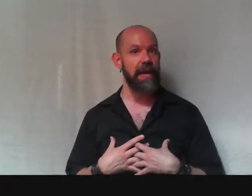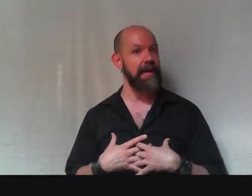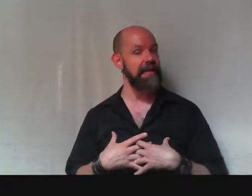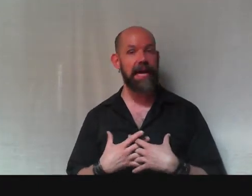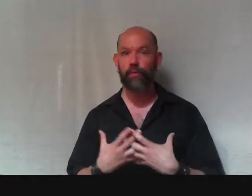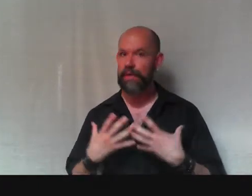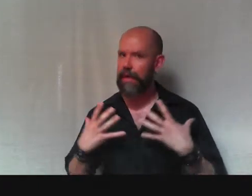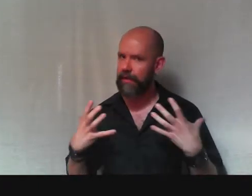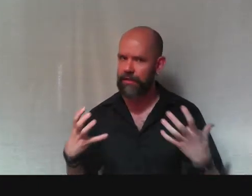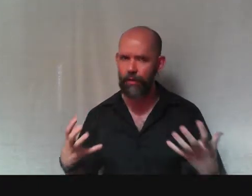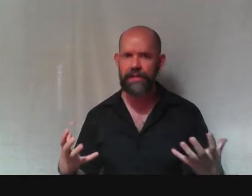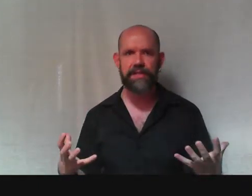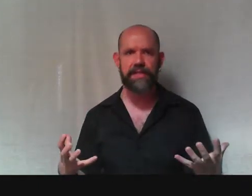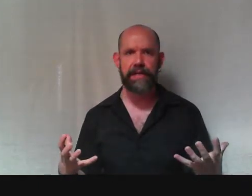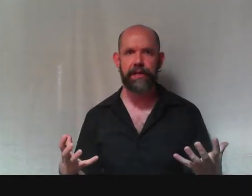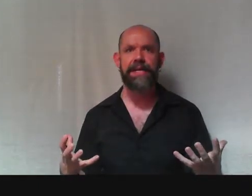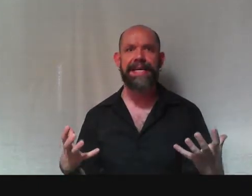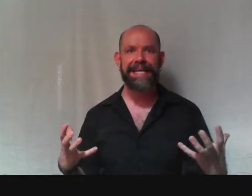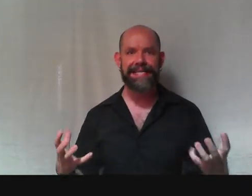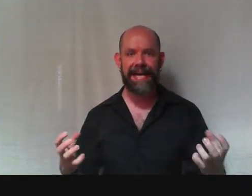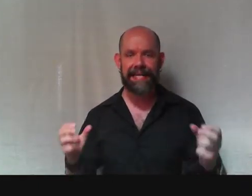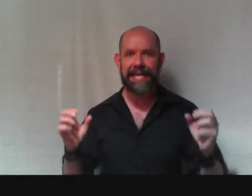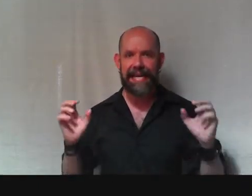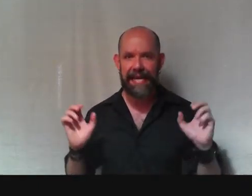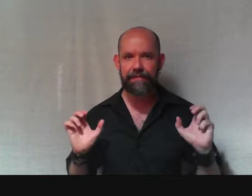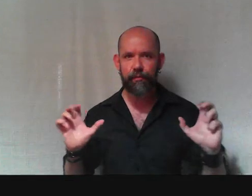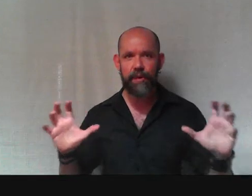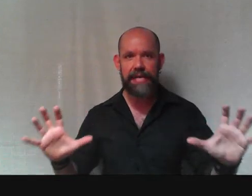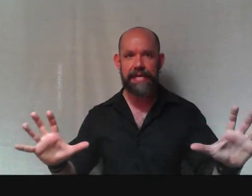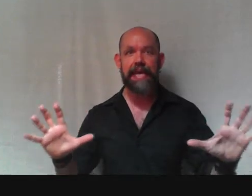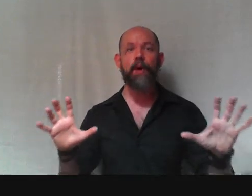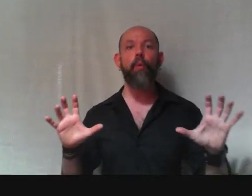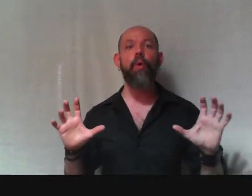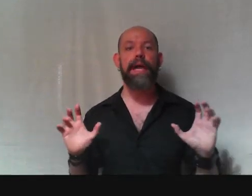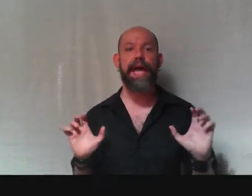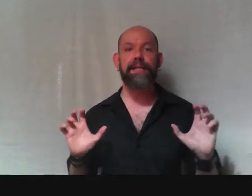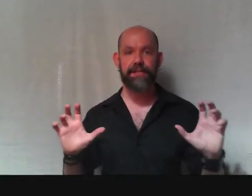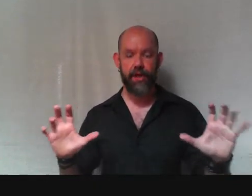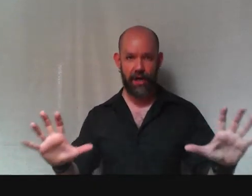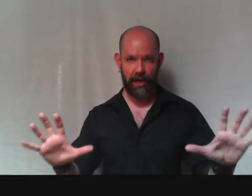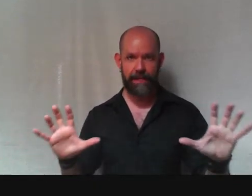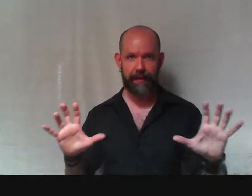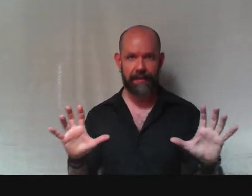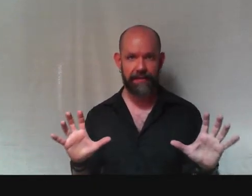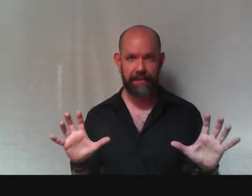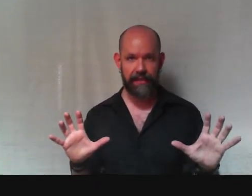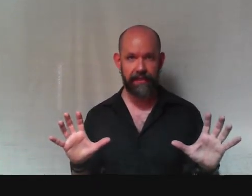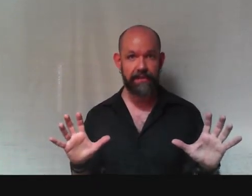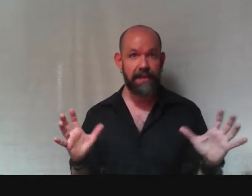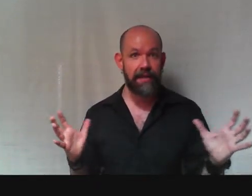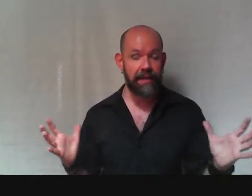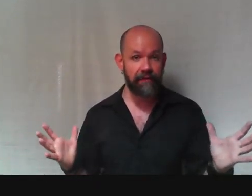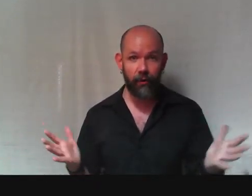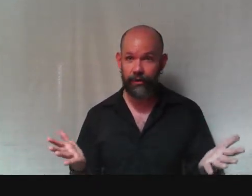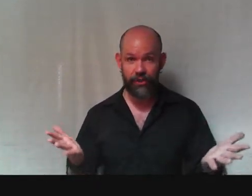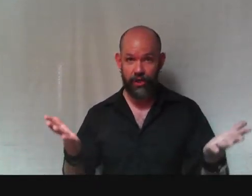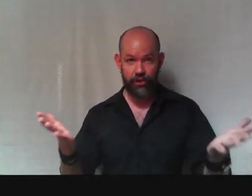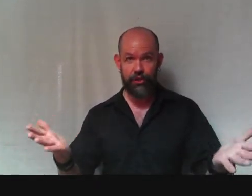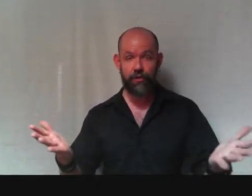And again, what Kant notices here is that if we can't talk about these things, then, of course, you